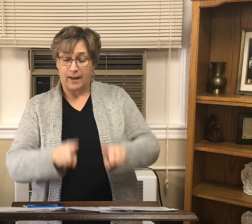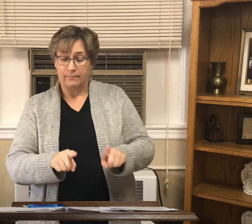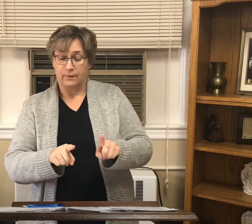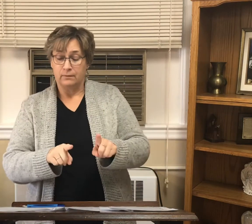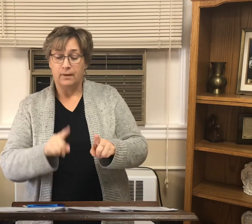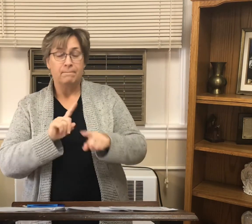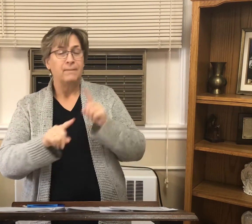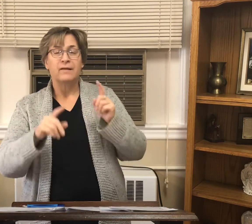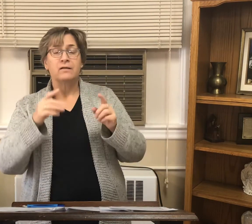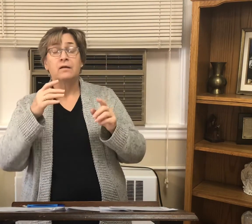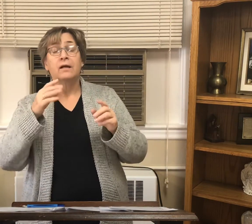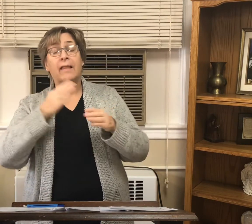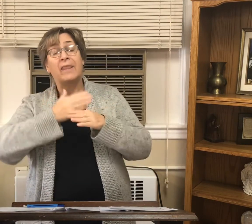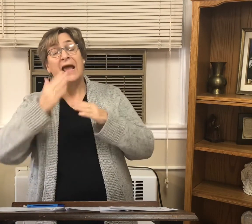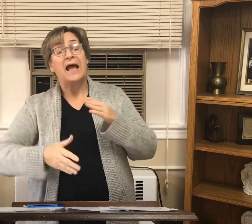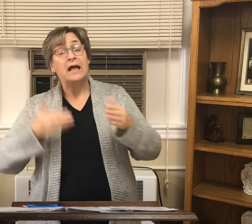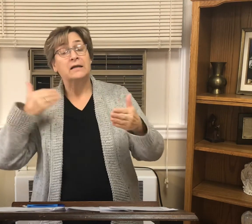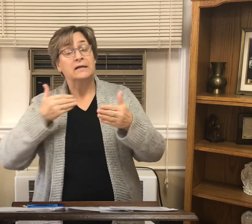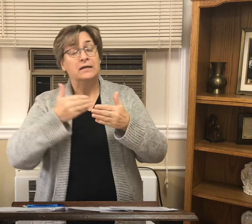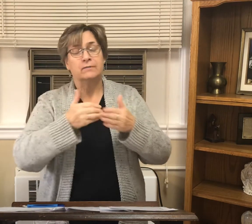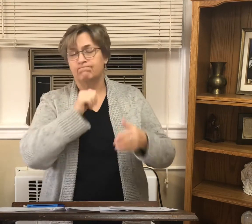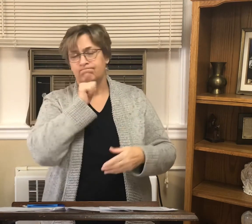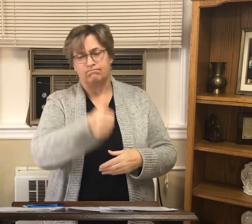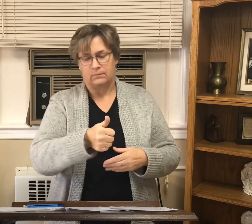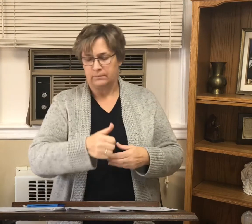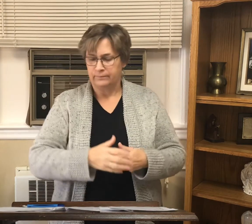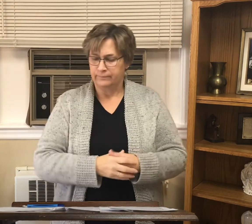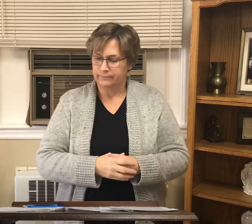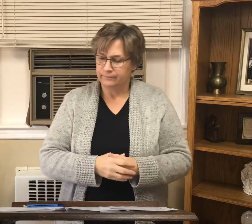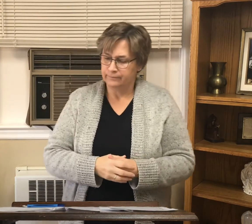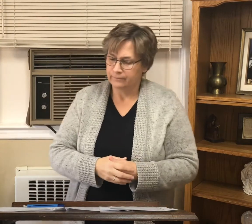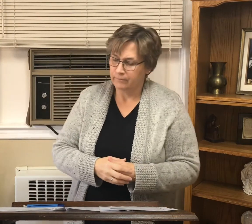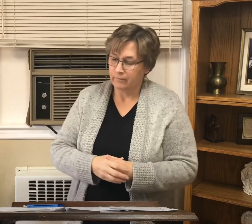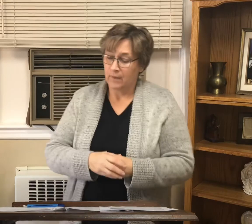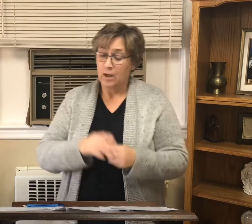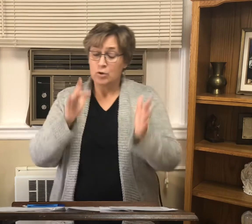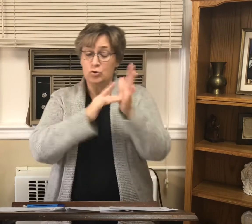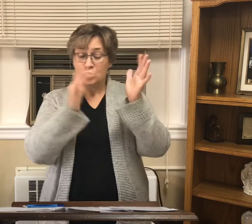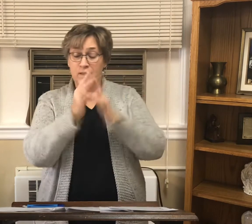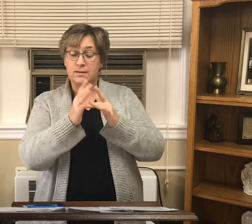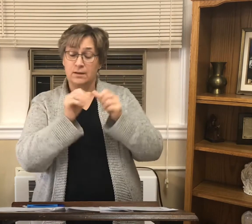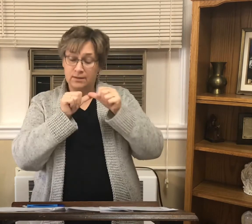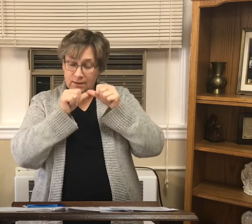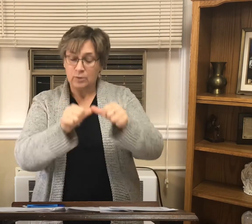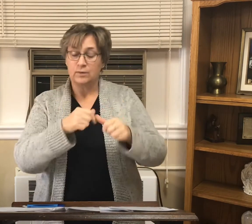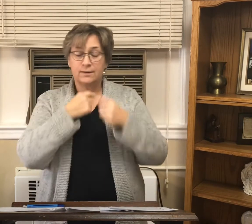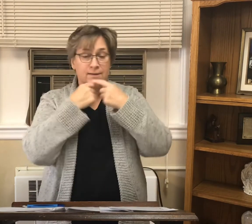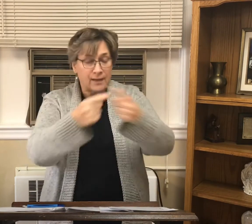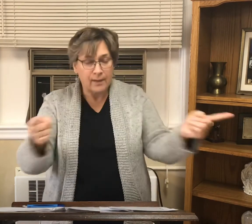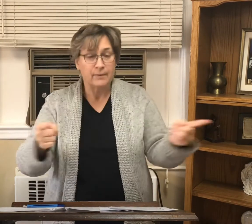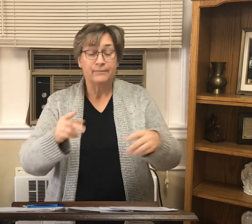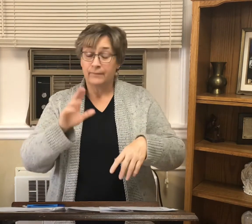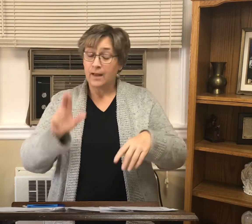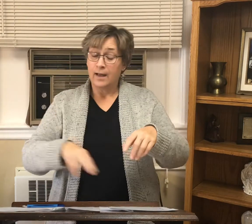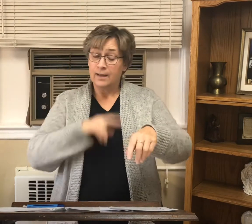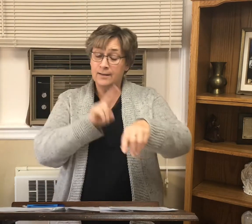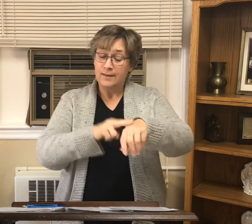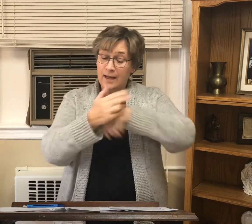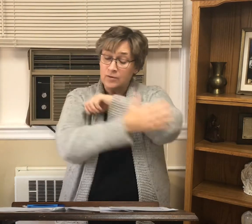but will but it will not immediately be the end then he said to them nation